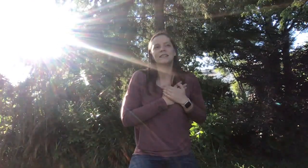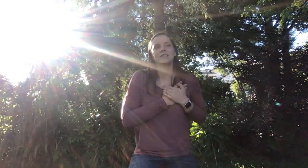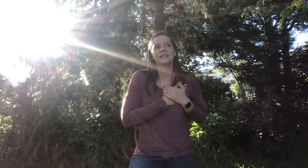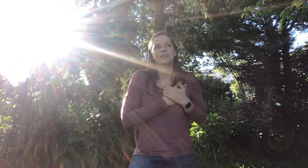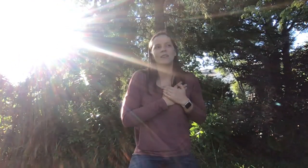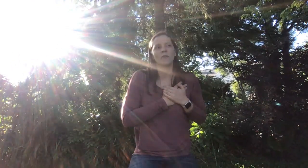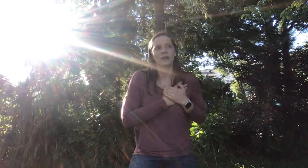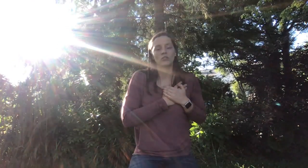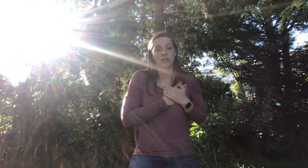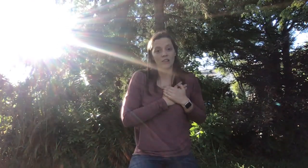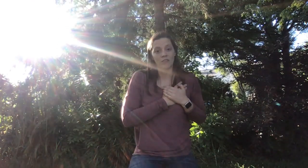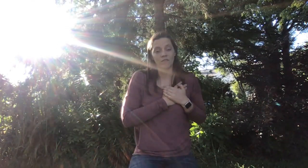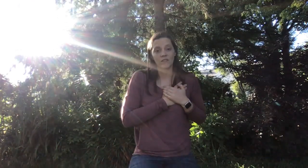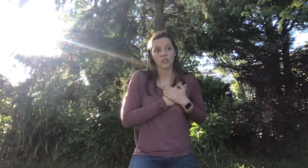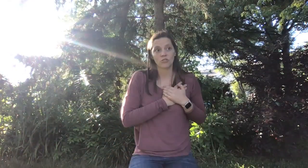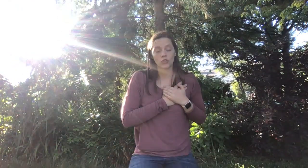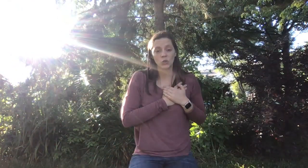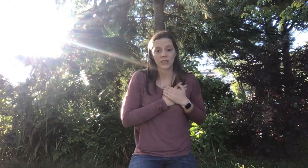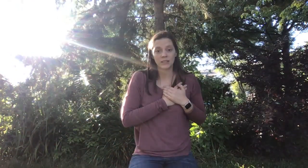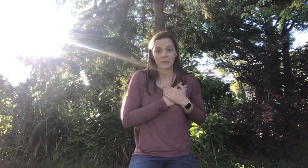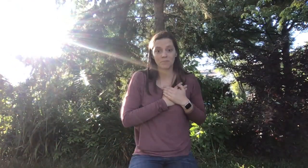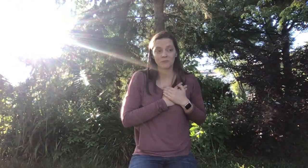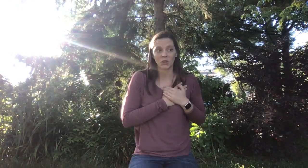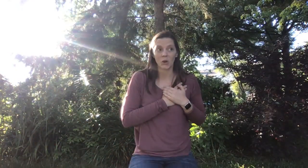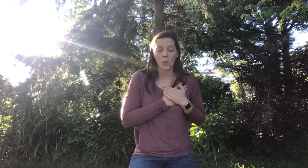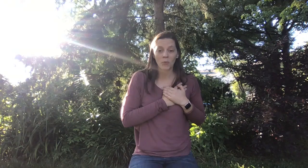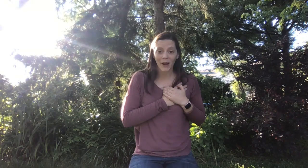Did he remind you that you didn't finish your chores or your homework?